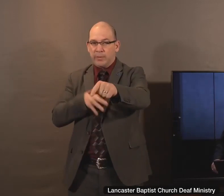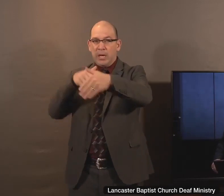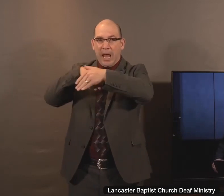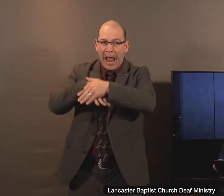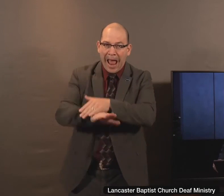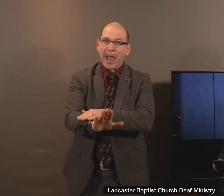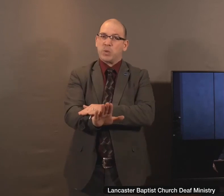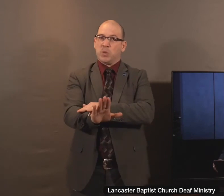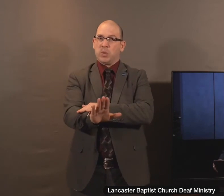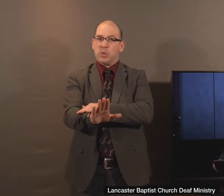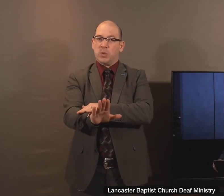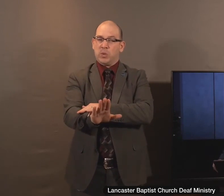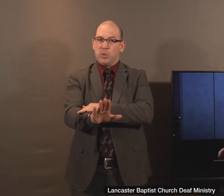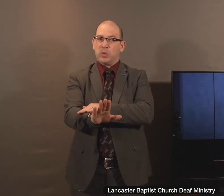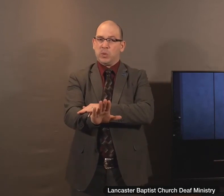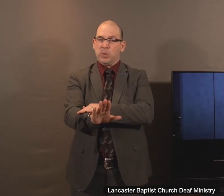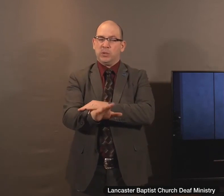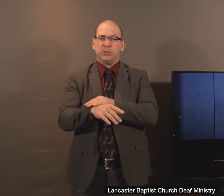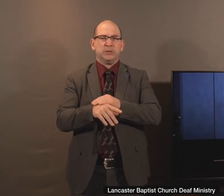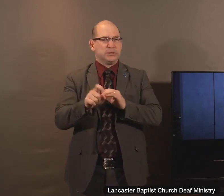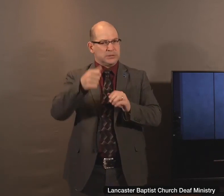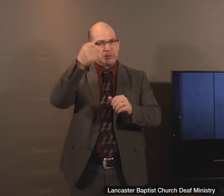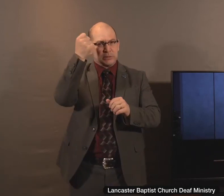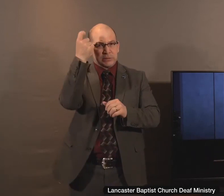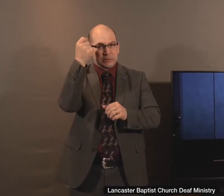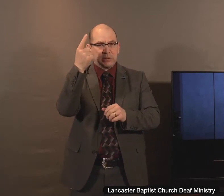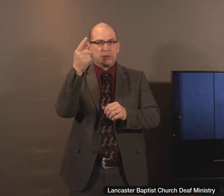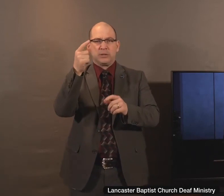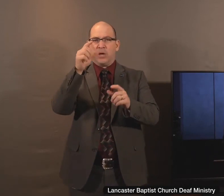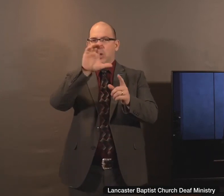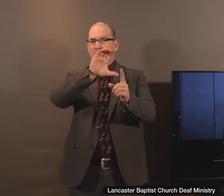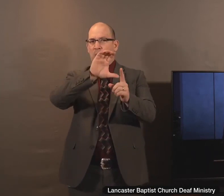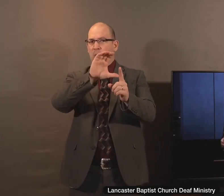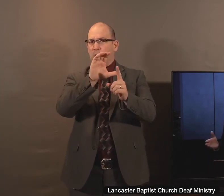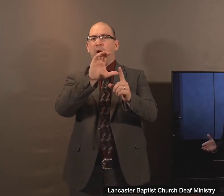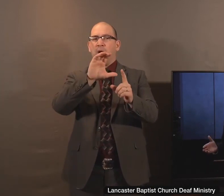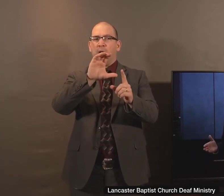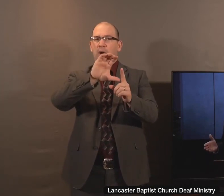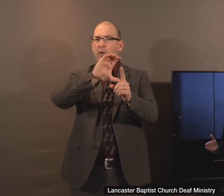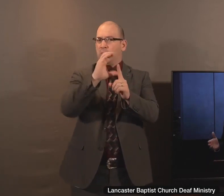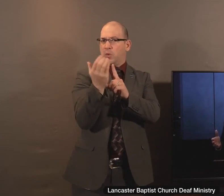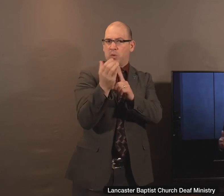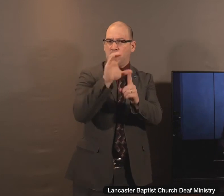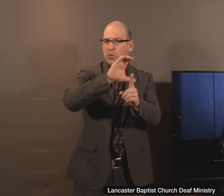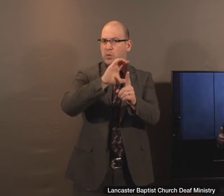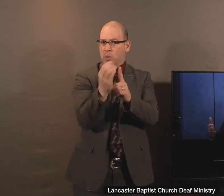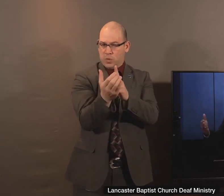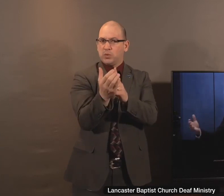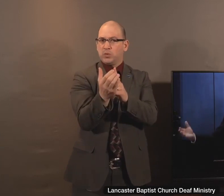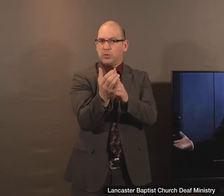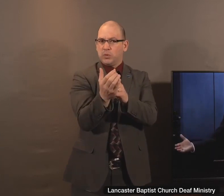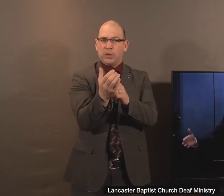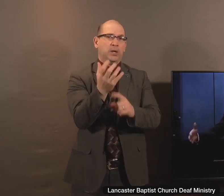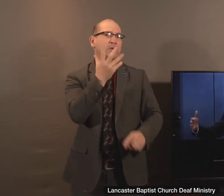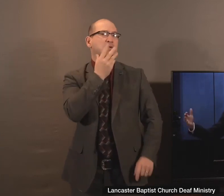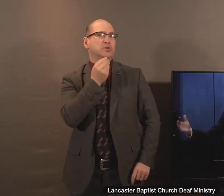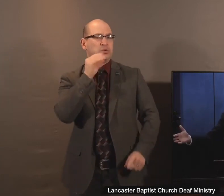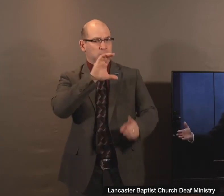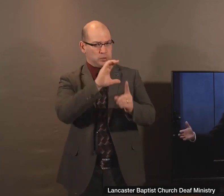culture of the Middle East. The dinner was not necessarily a private event. Oftentimes, these types of courtyards were